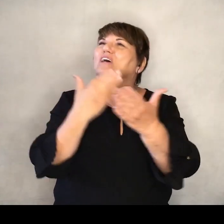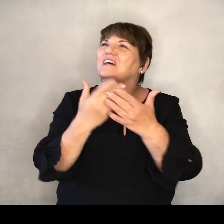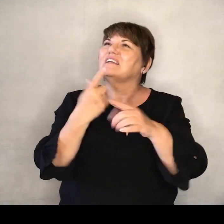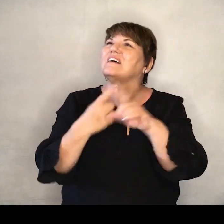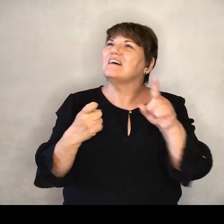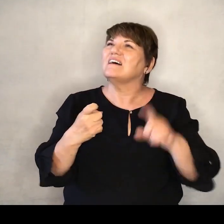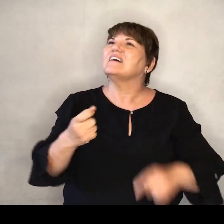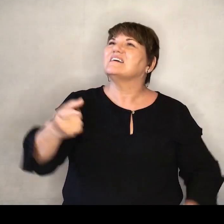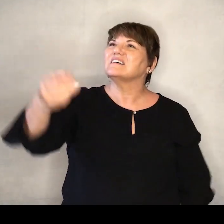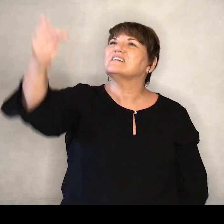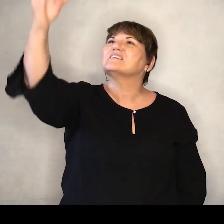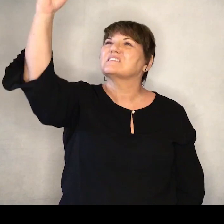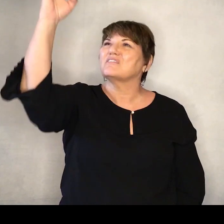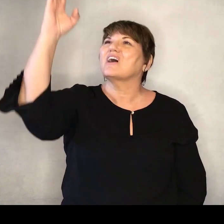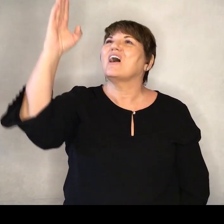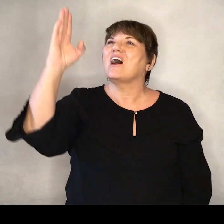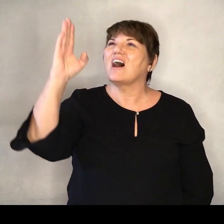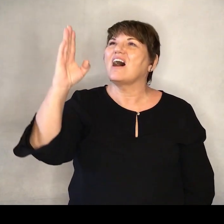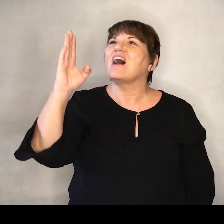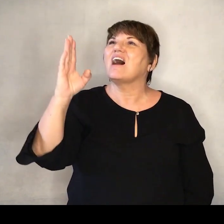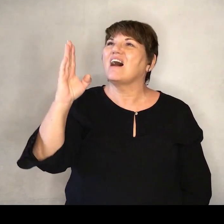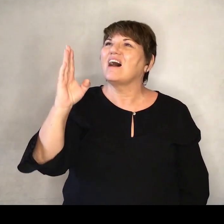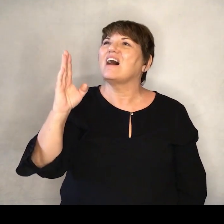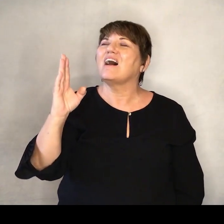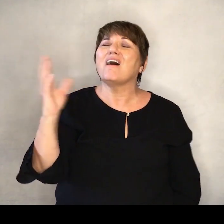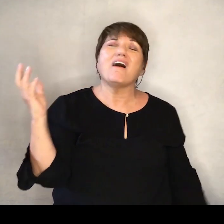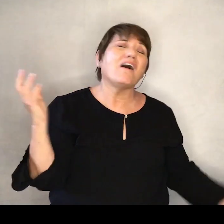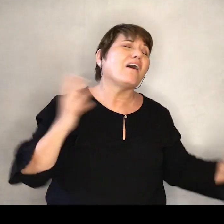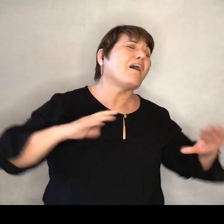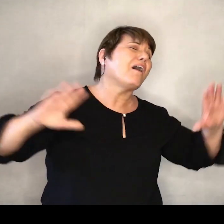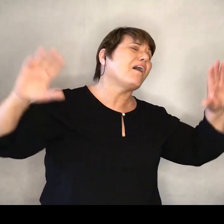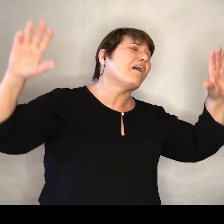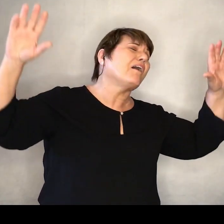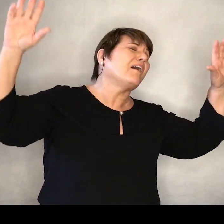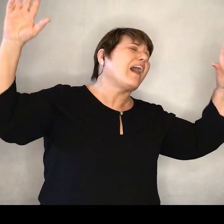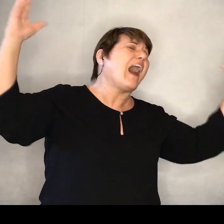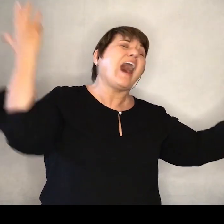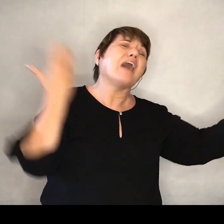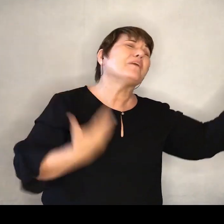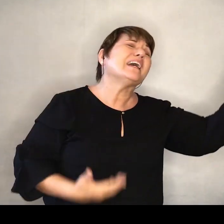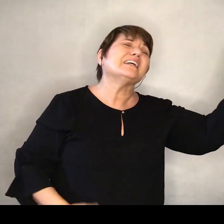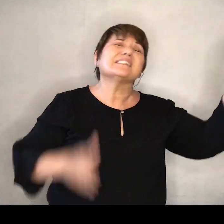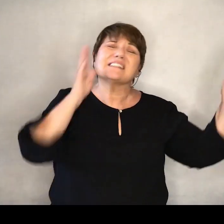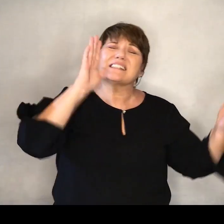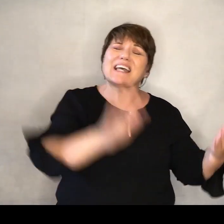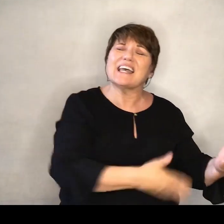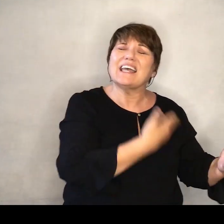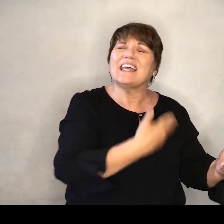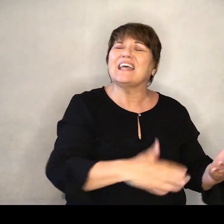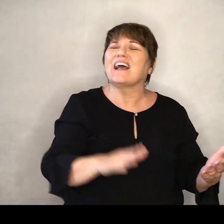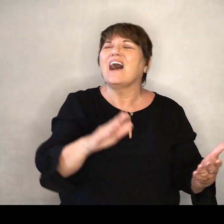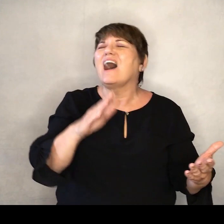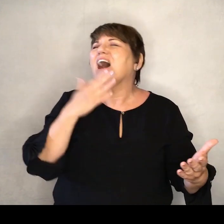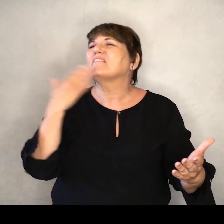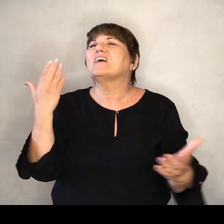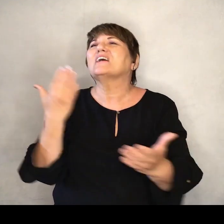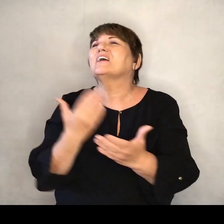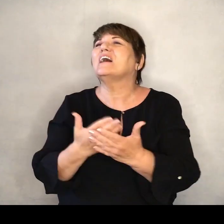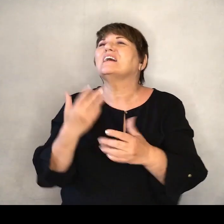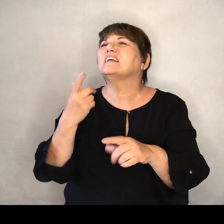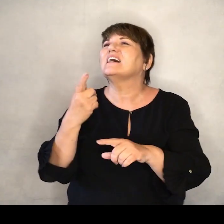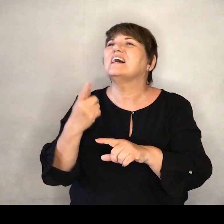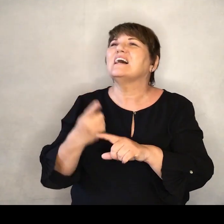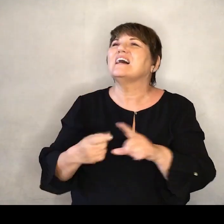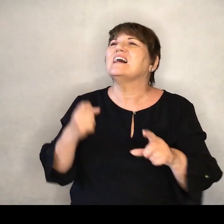goodness of God, oh, oh, we'll sing of the